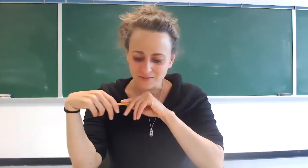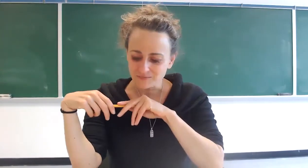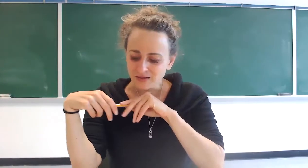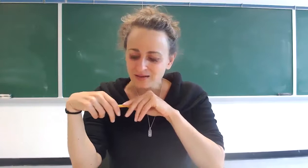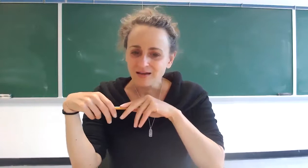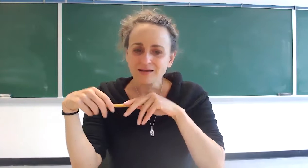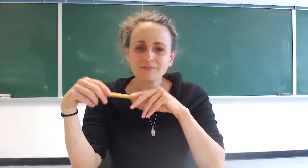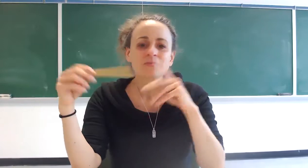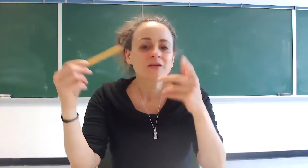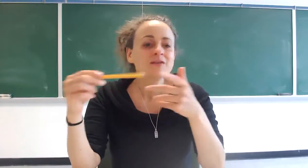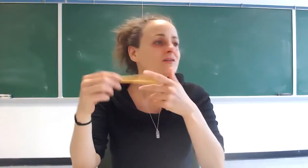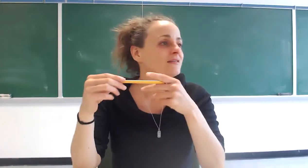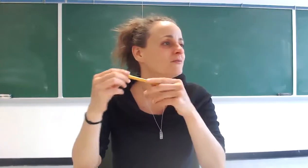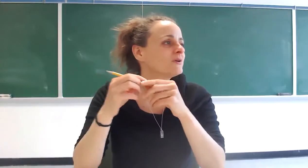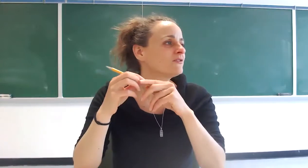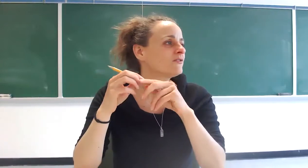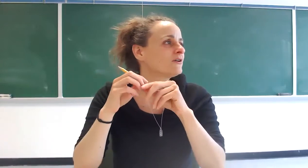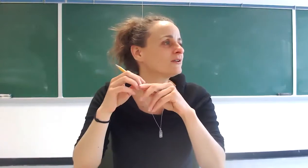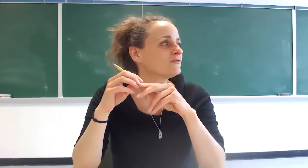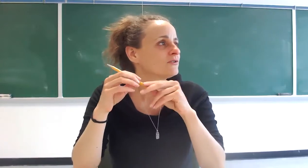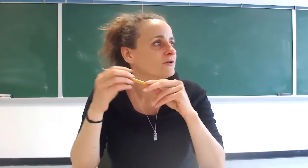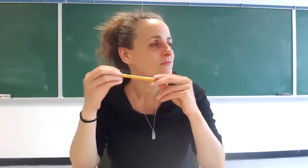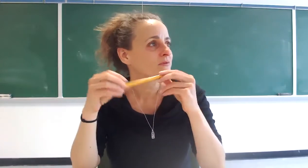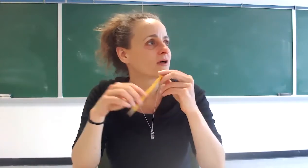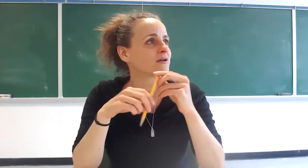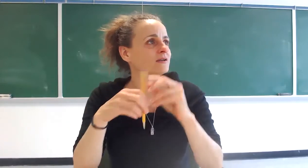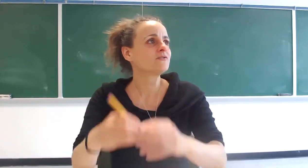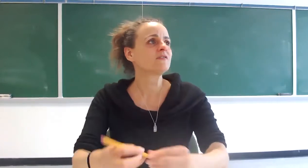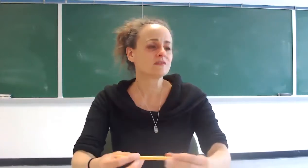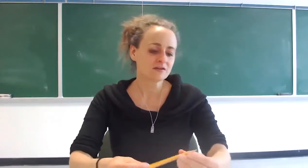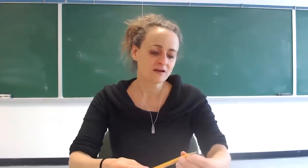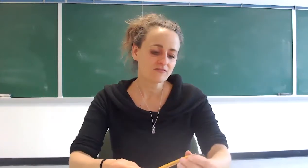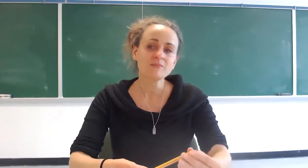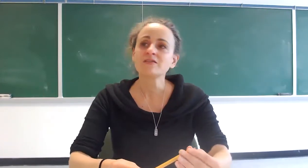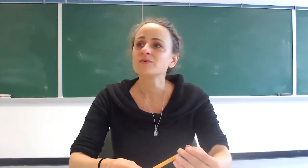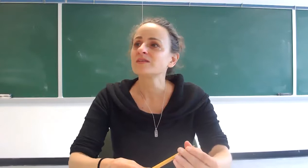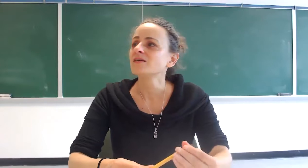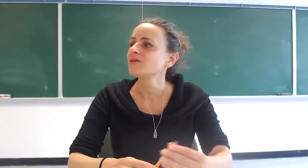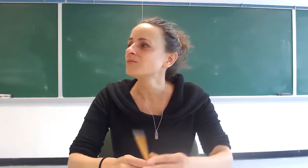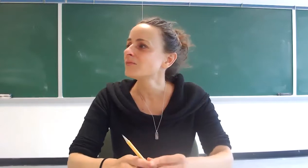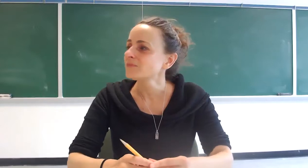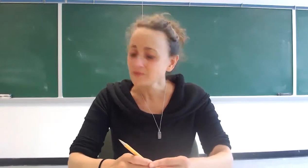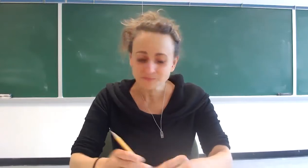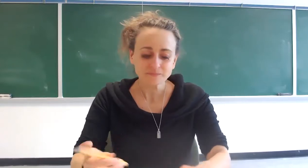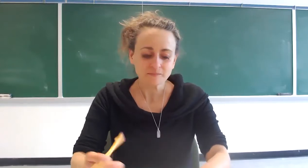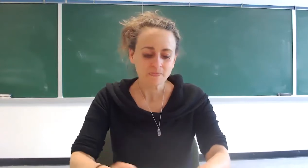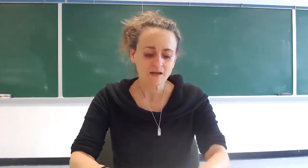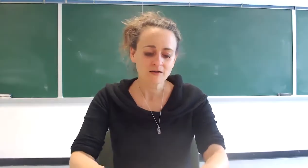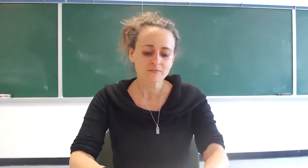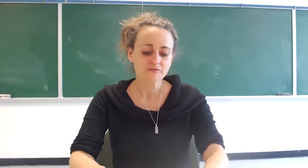one um a really good class I'm doing in the fall if you're uh interested in a feminist critique of the Hebrew Bible um the